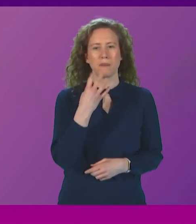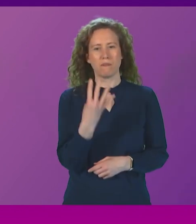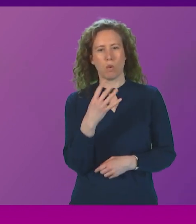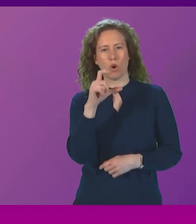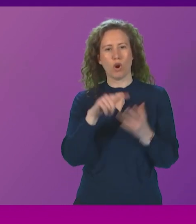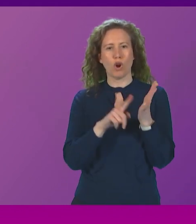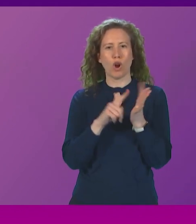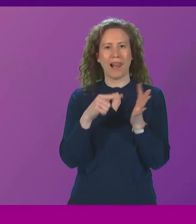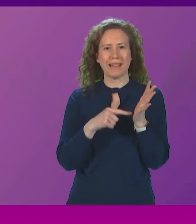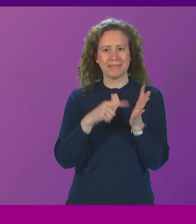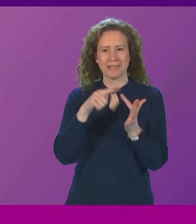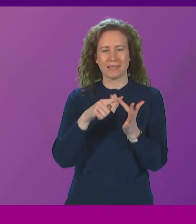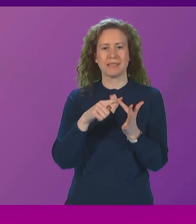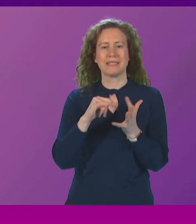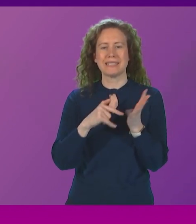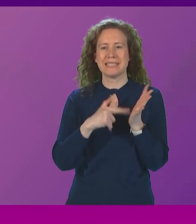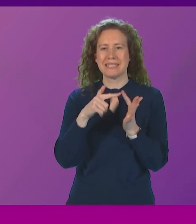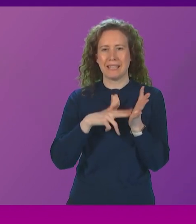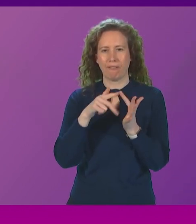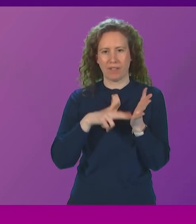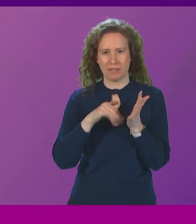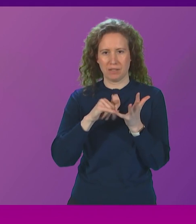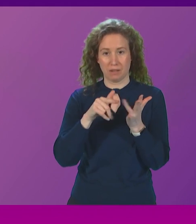can we have Ms Stevenson's microphone please